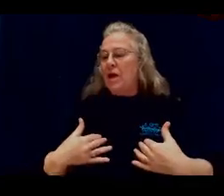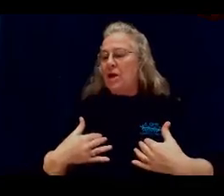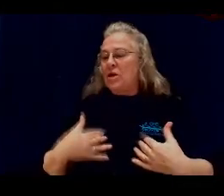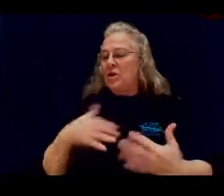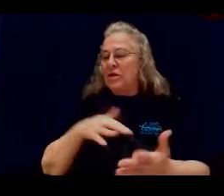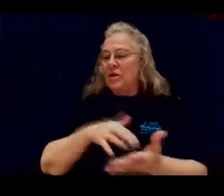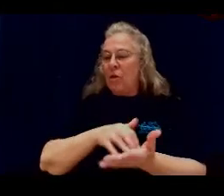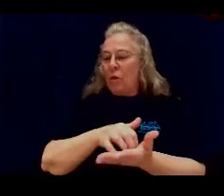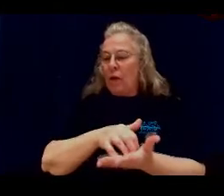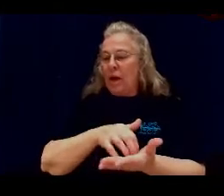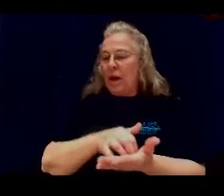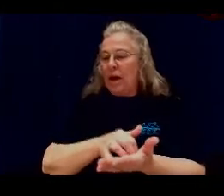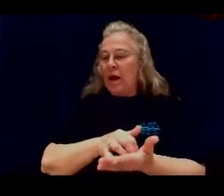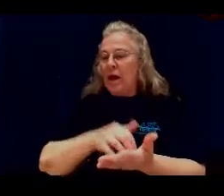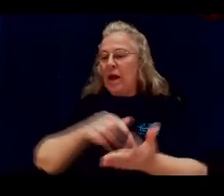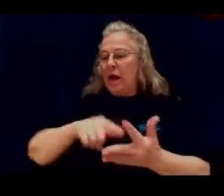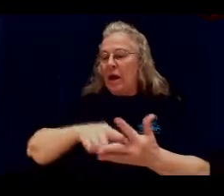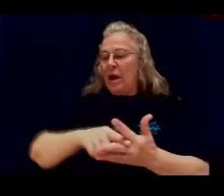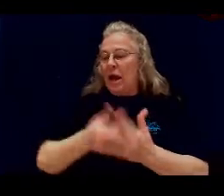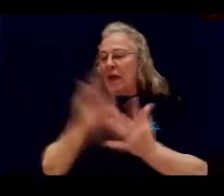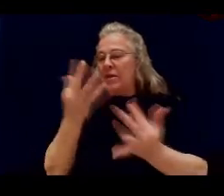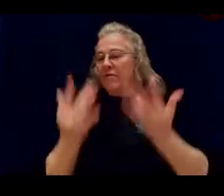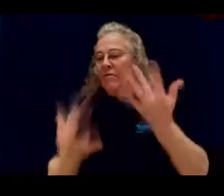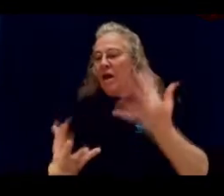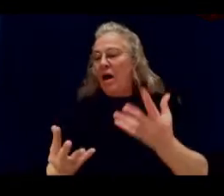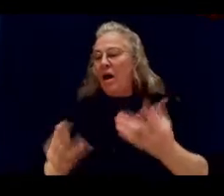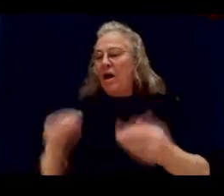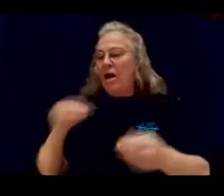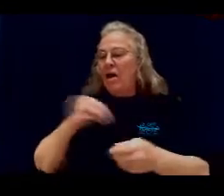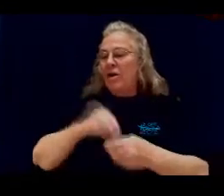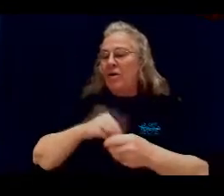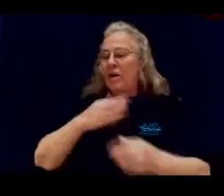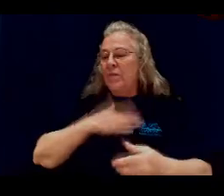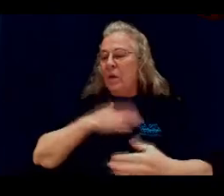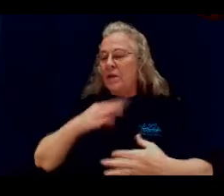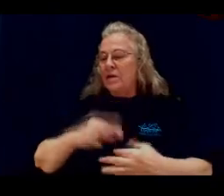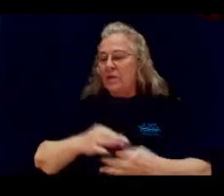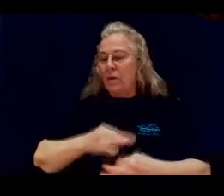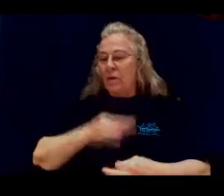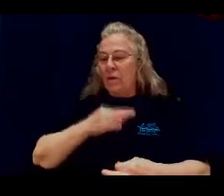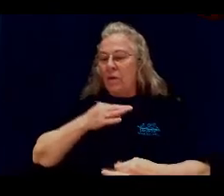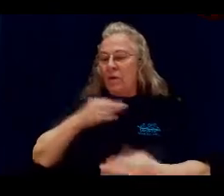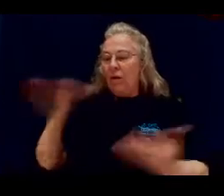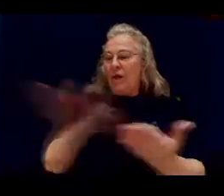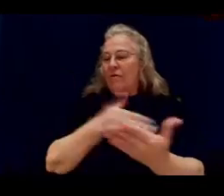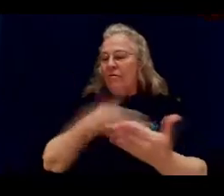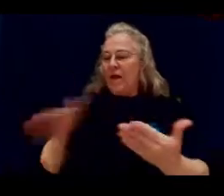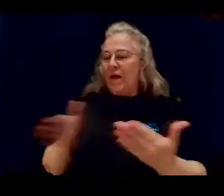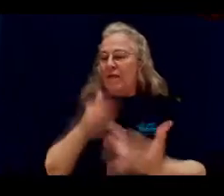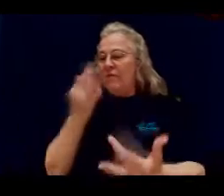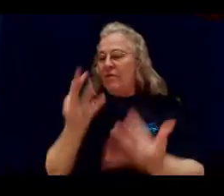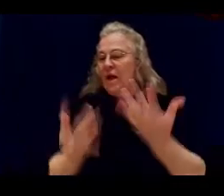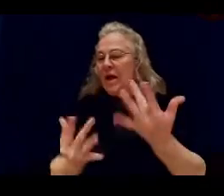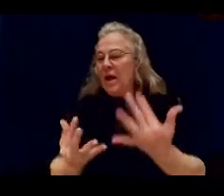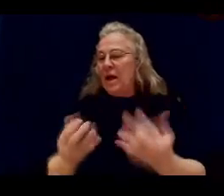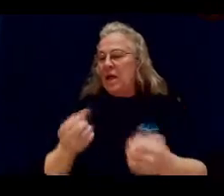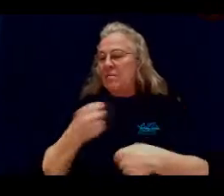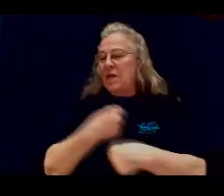is so weak. Light the fire in my soul. Fan the flames,